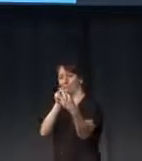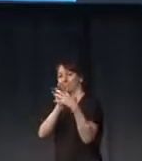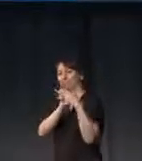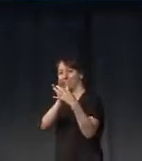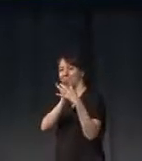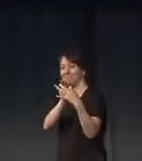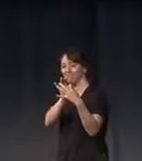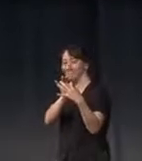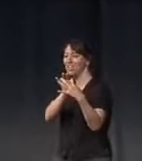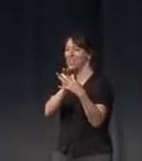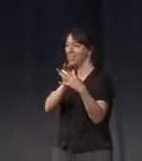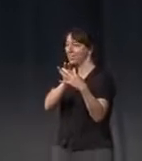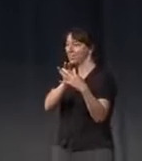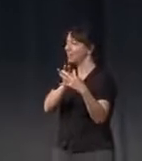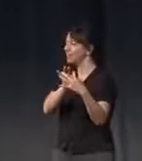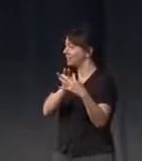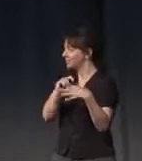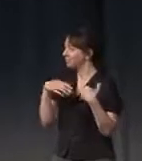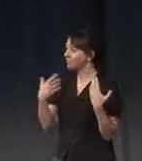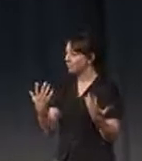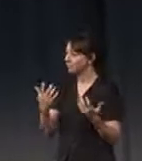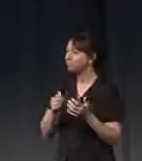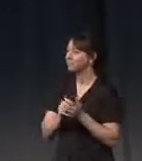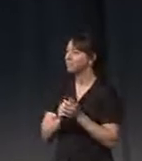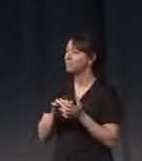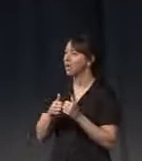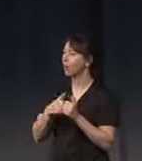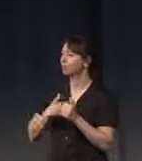And that's a little bit also how it's beginning.